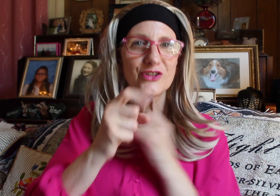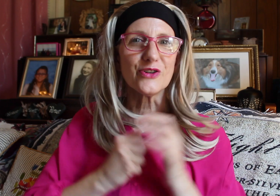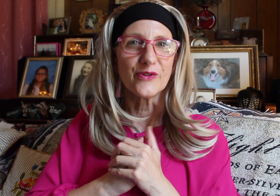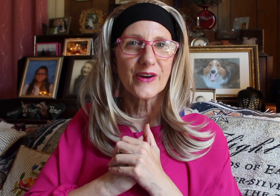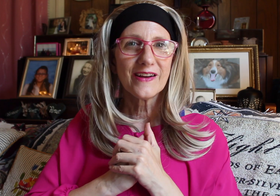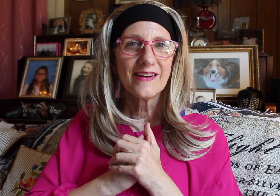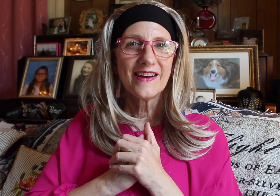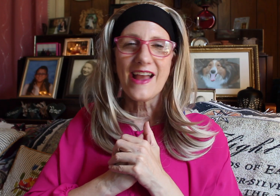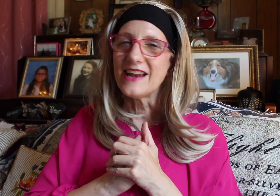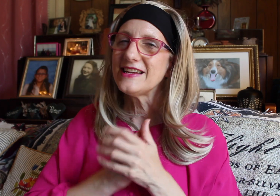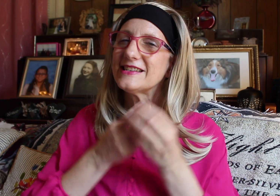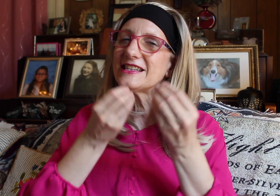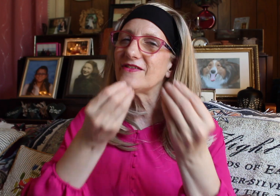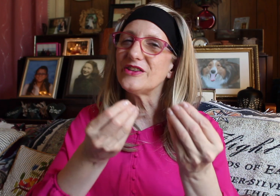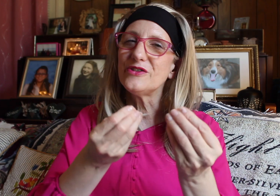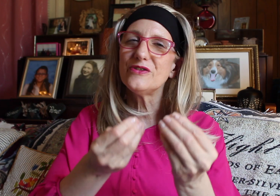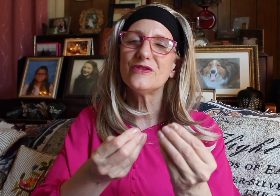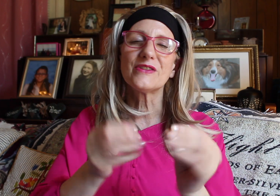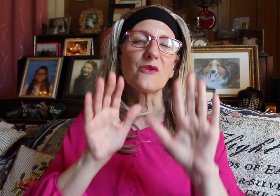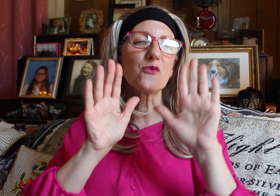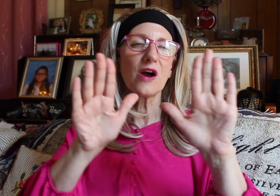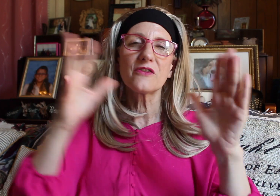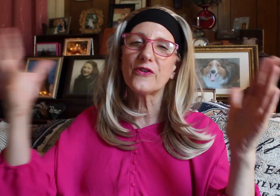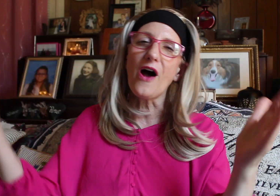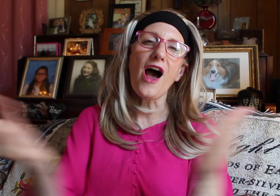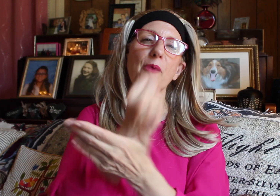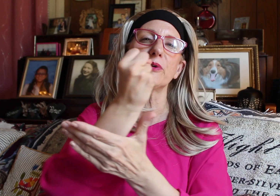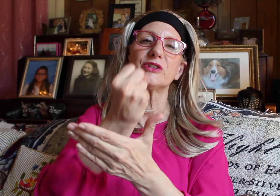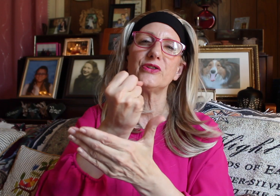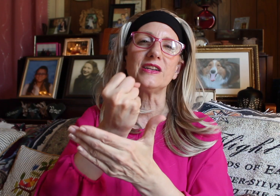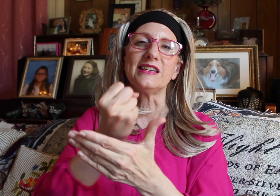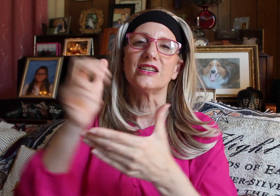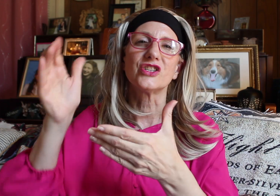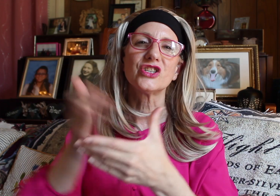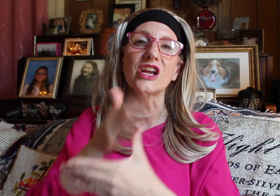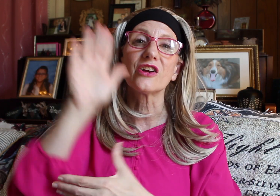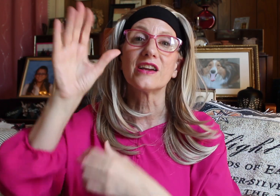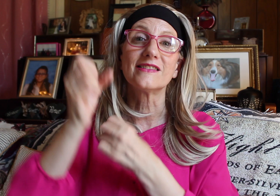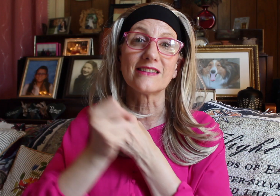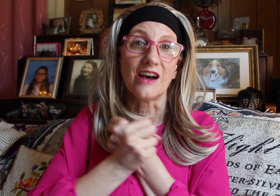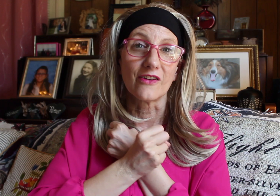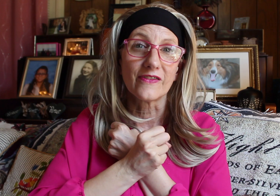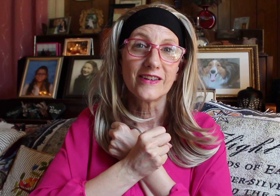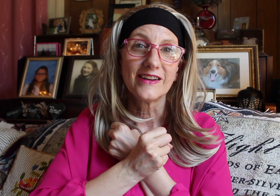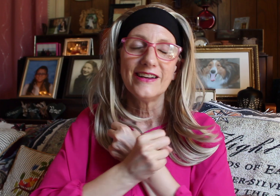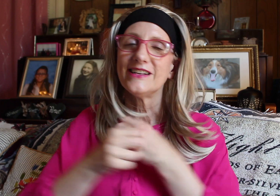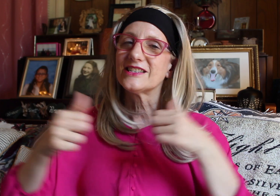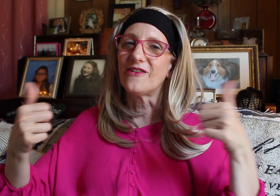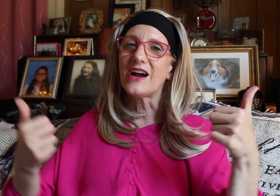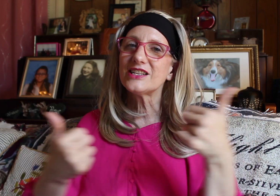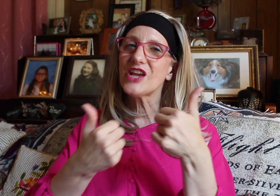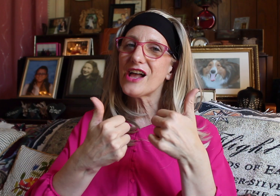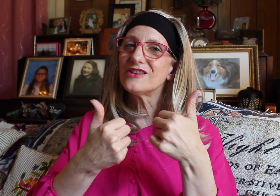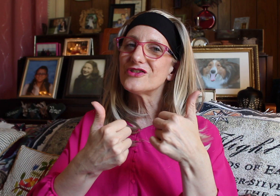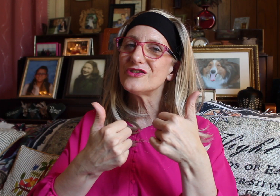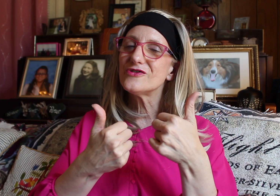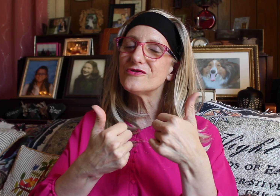you. And He's given you the wonderful opportunity to share His love. So I challenge you,